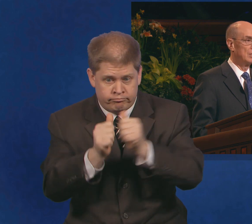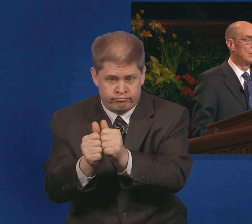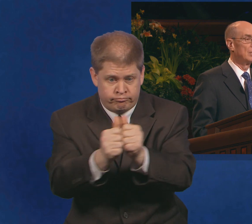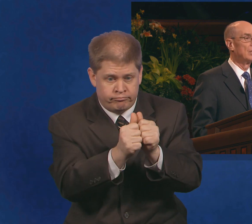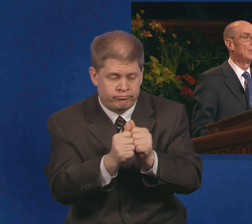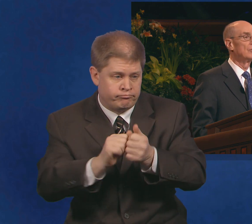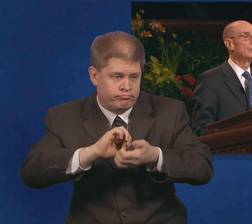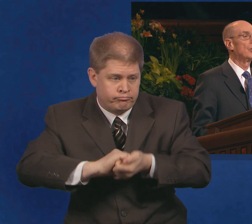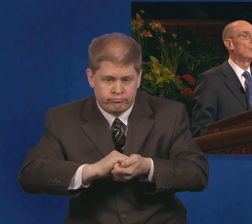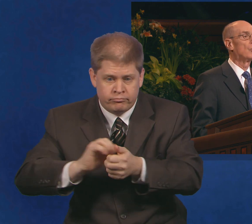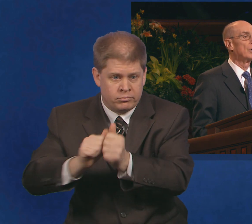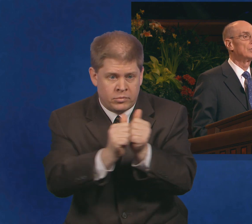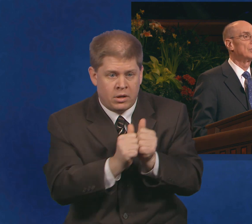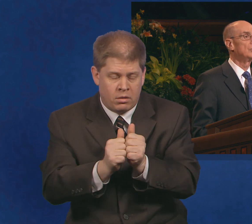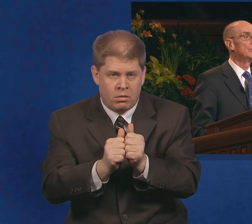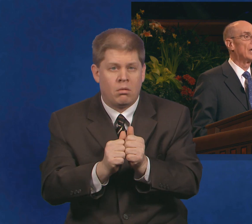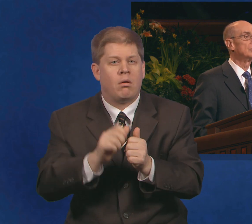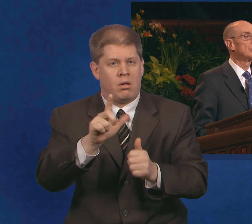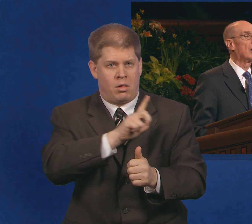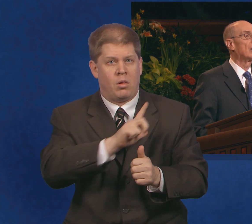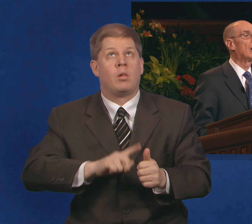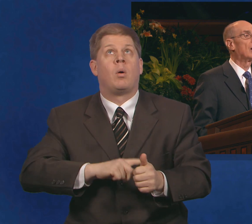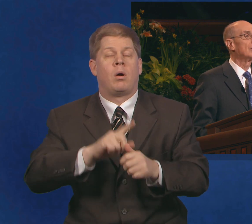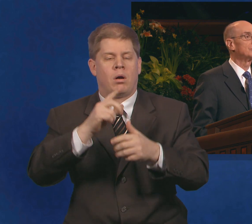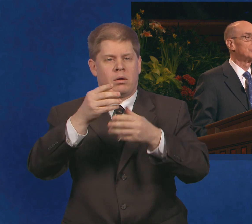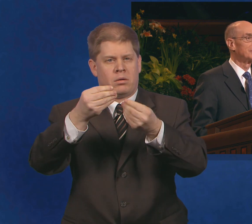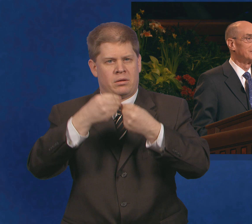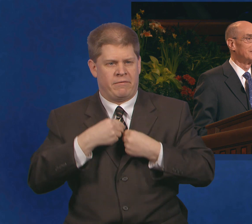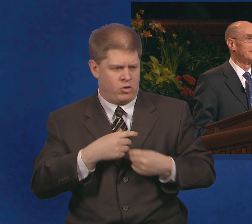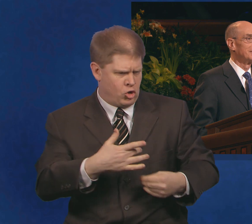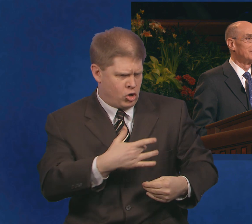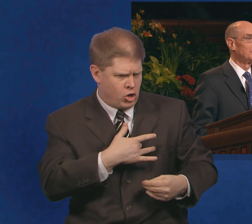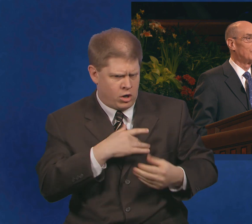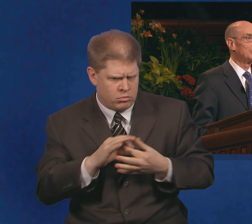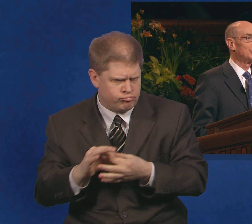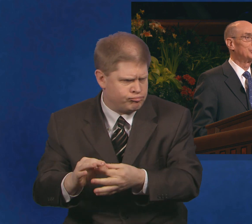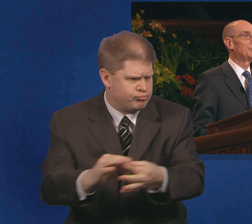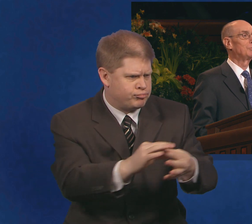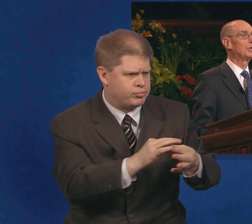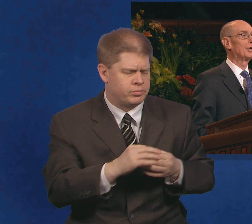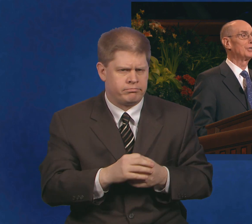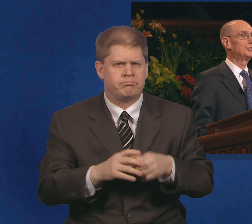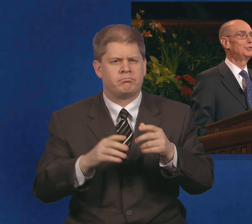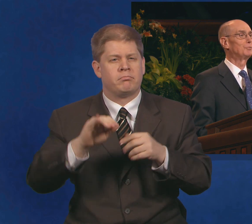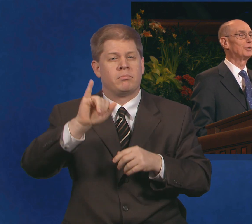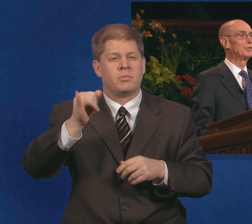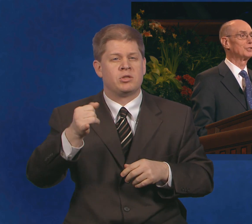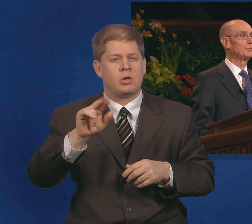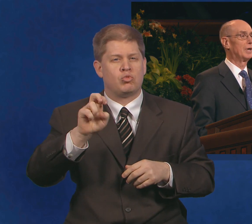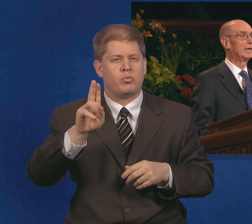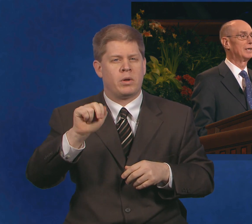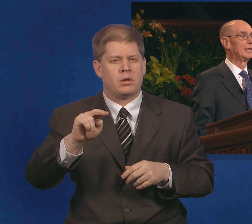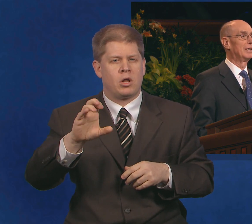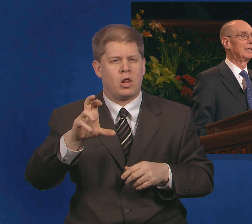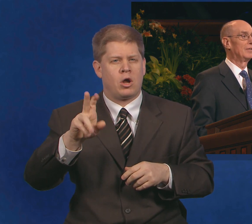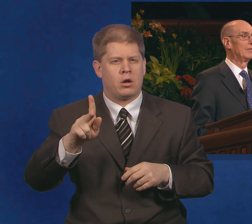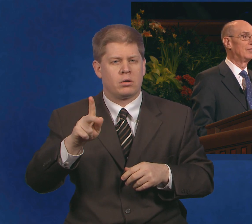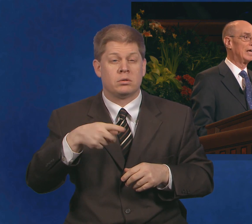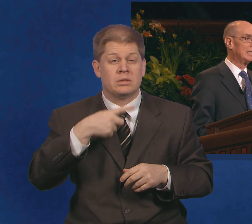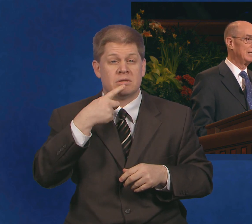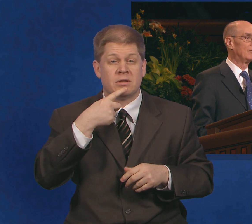need, the Lord unites our hearts. President J. Reuben Clark Jr. put it this way,